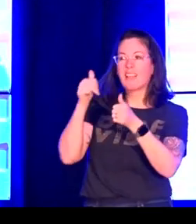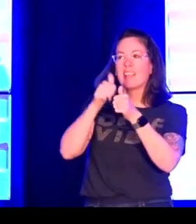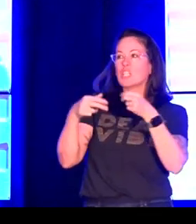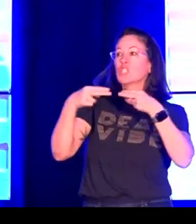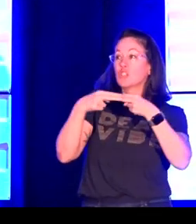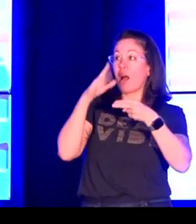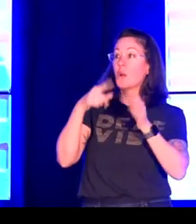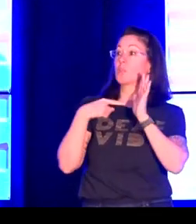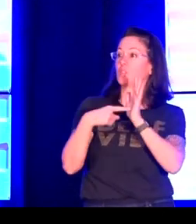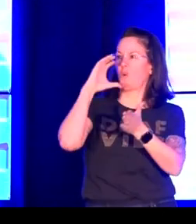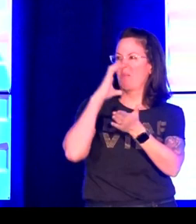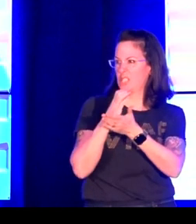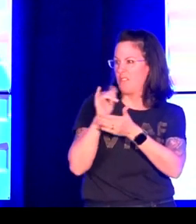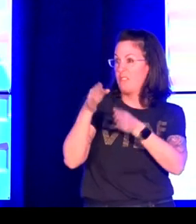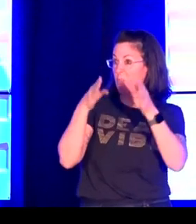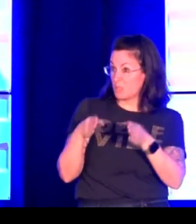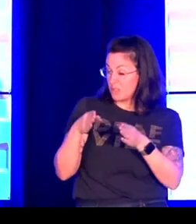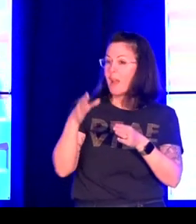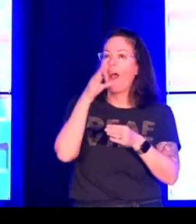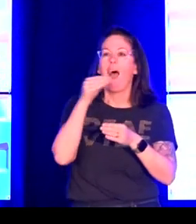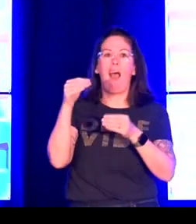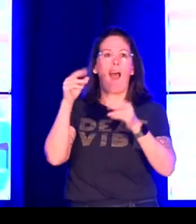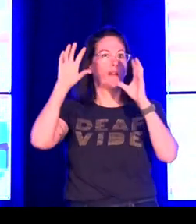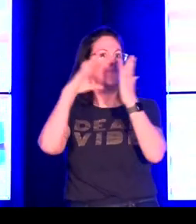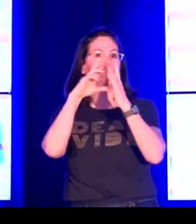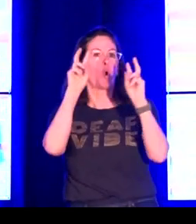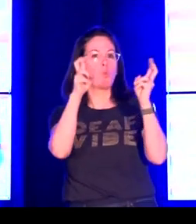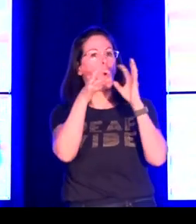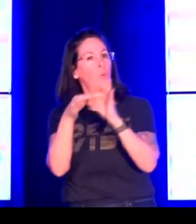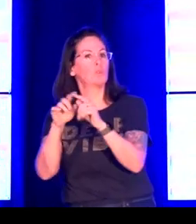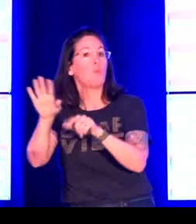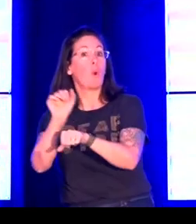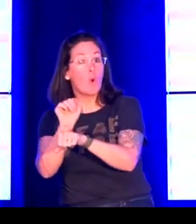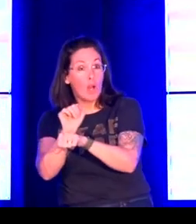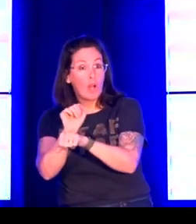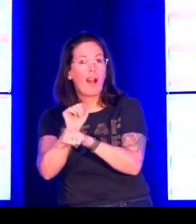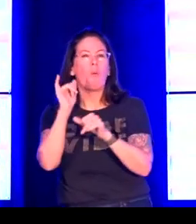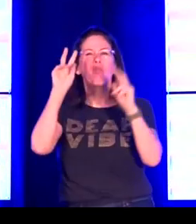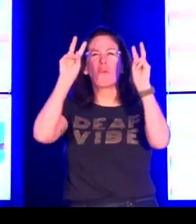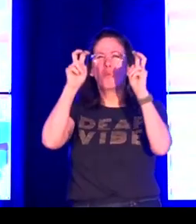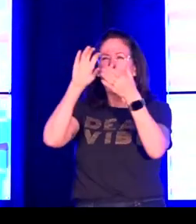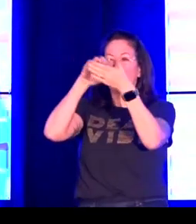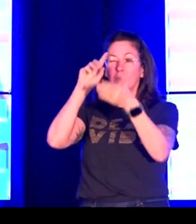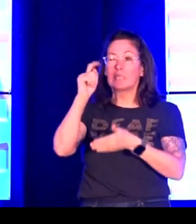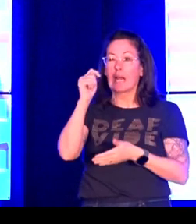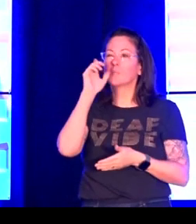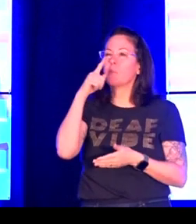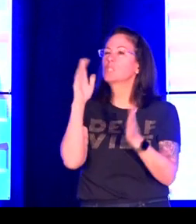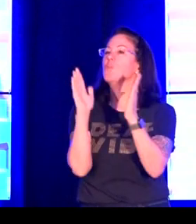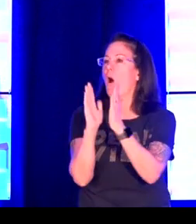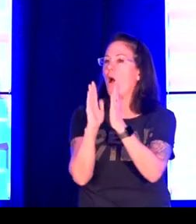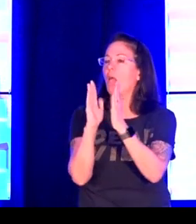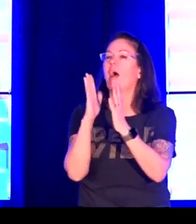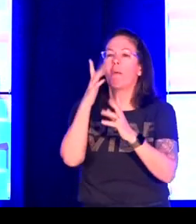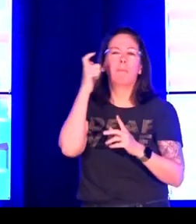I'm going to go through some of this relatively quickly, but there will be slides that have a picture of a person and a quote from their